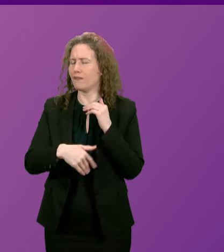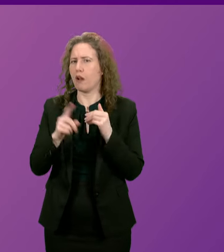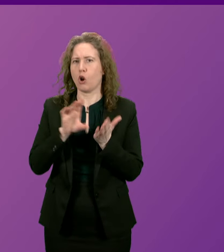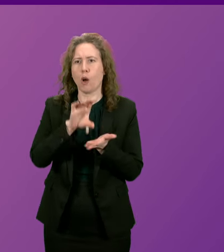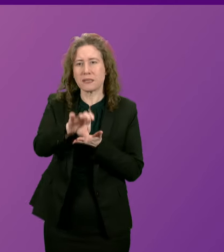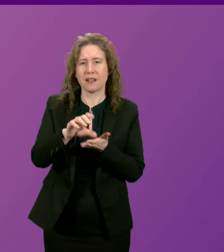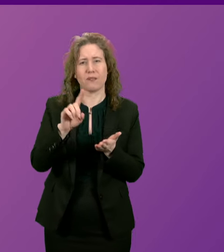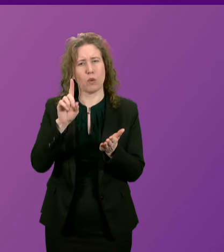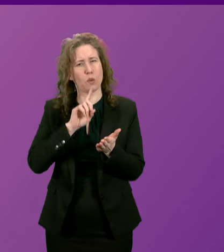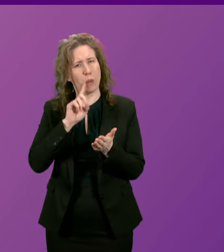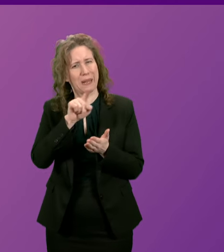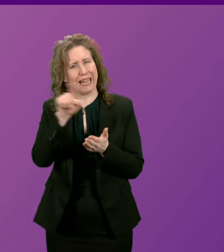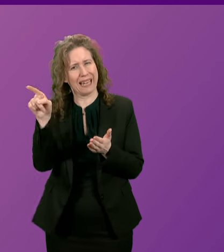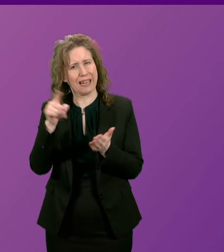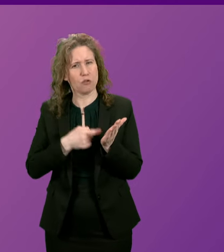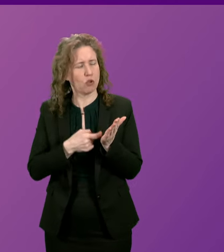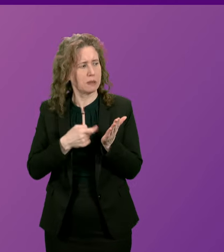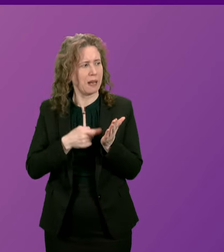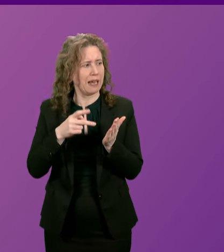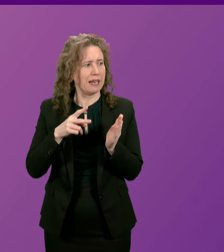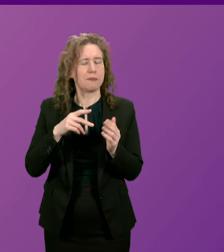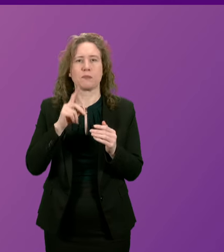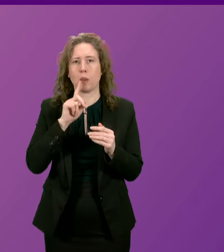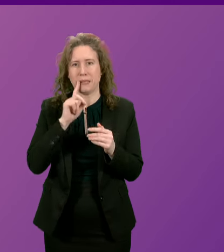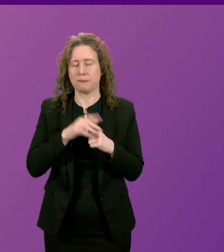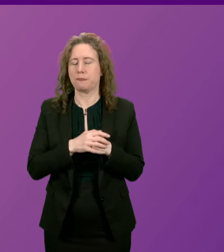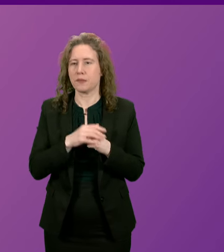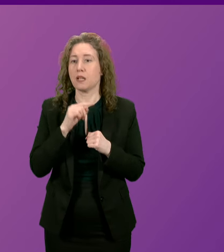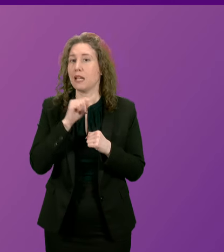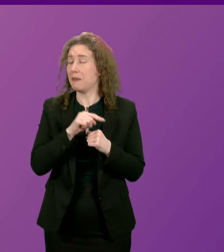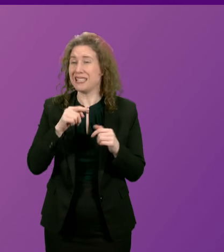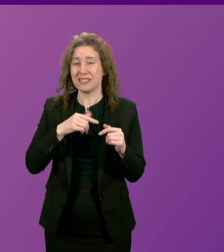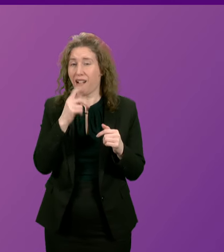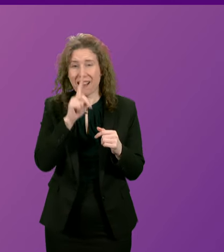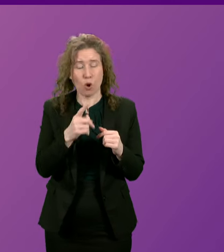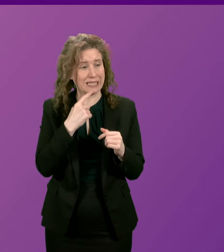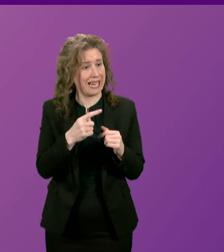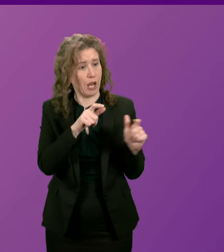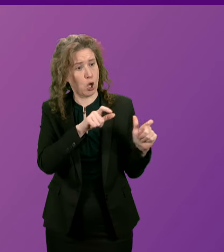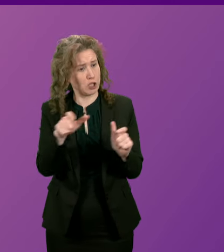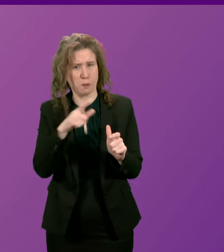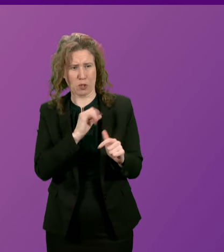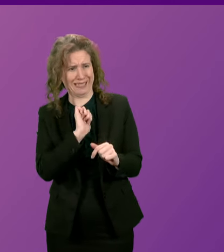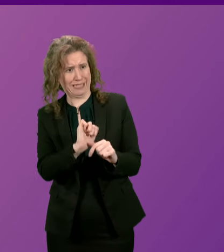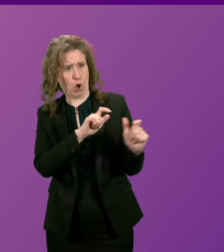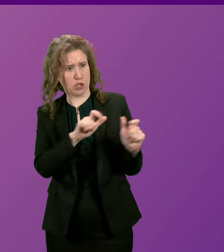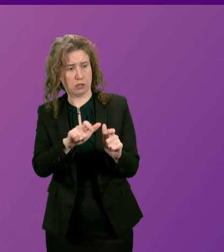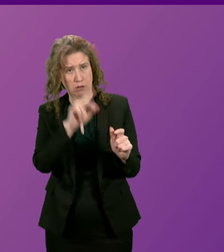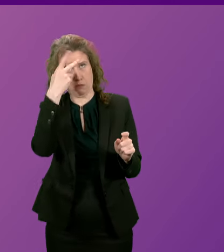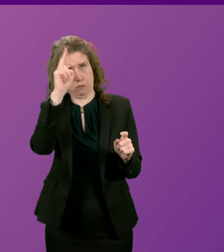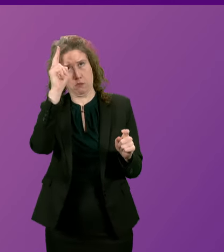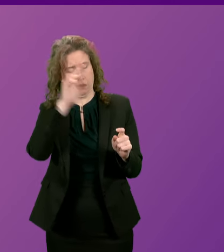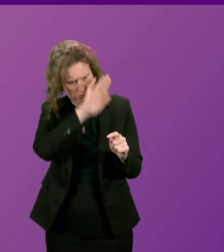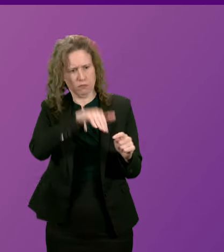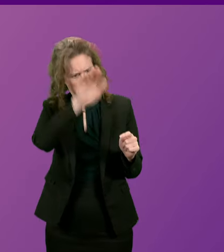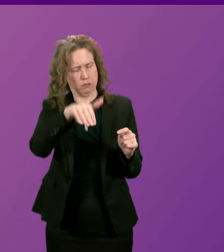for the WASP women. Anna Sauer says continuity won't cut it. It'd be nice if for five minutes Anna Sauer could continue